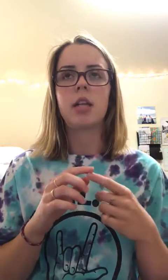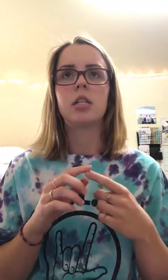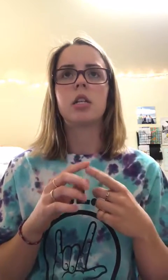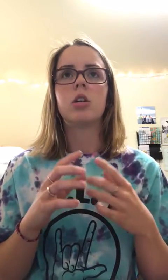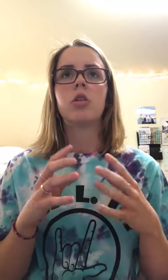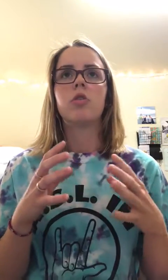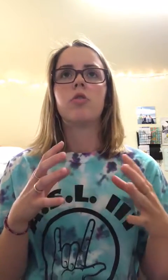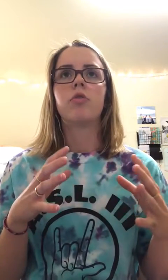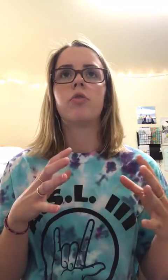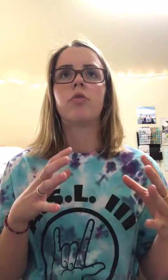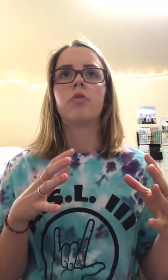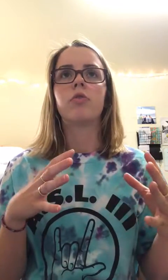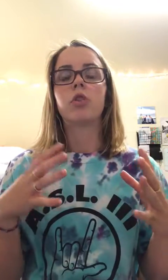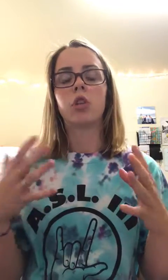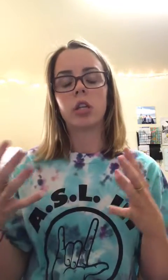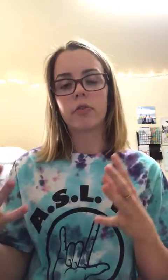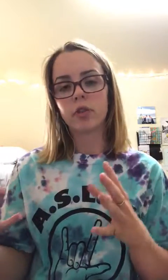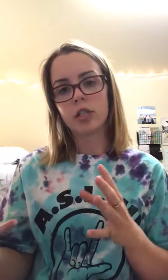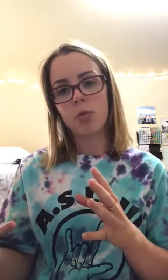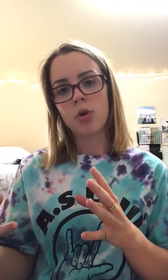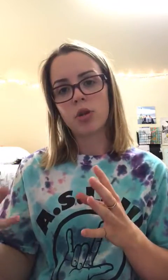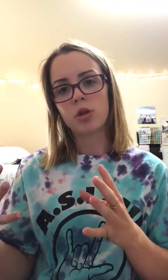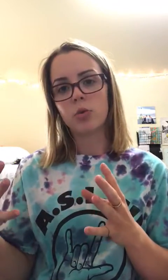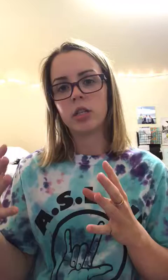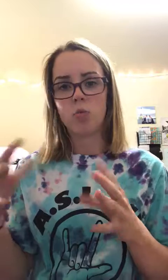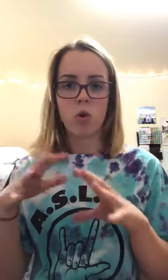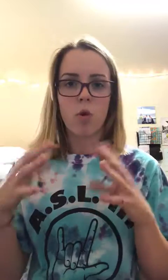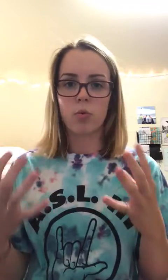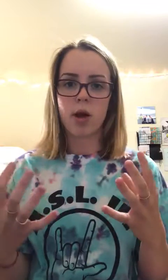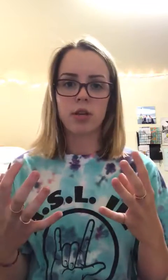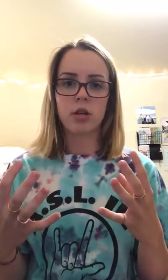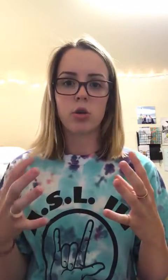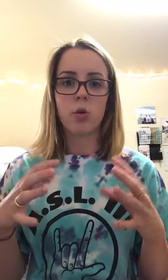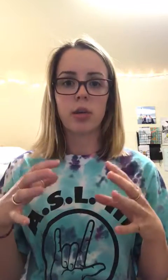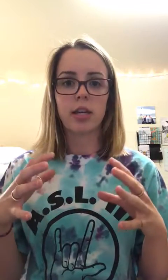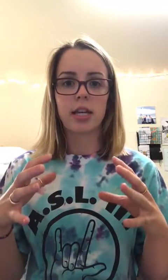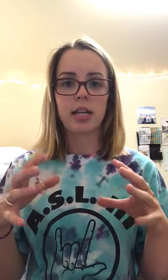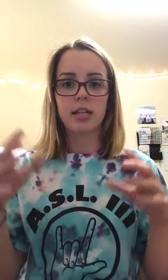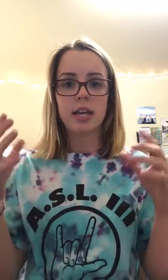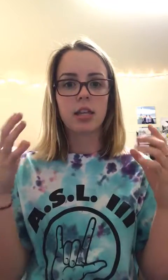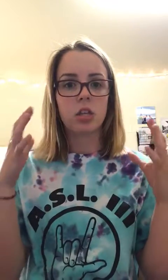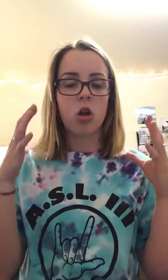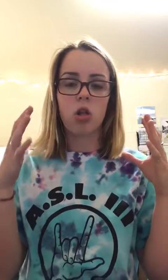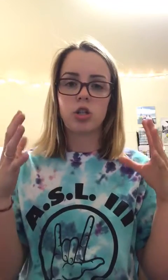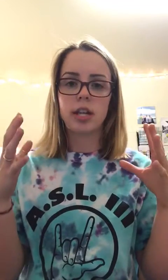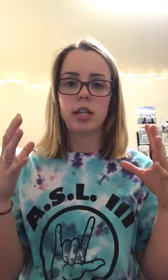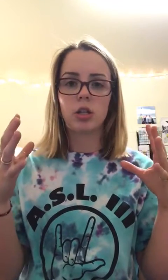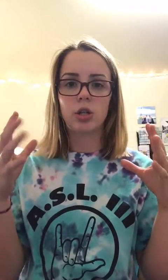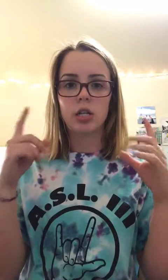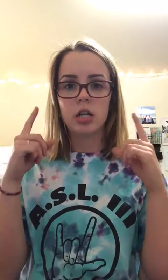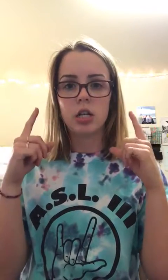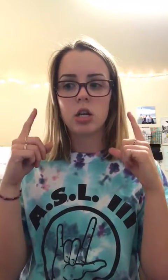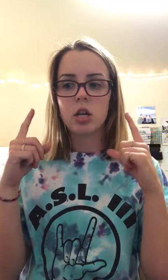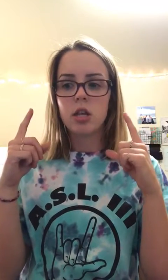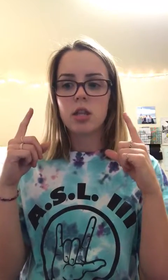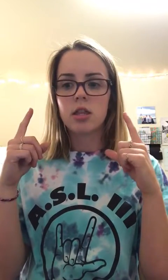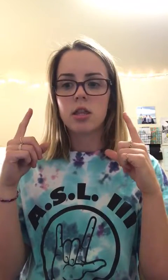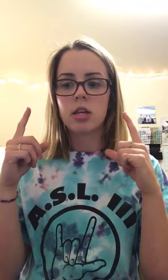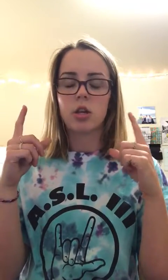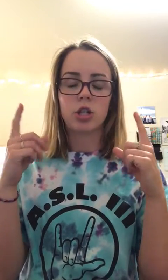but they're looking for someone who is more well-rounded, who can take the knowledge that he learned and he or